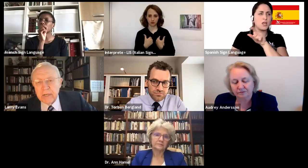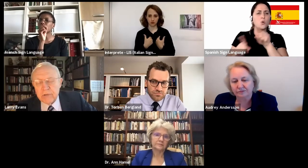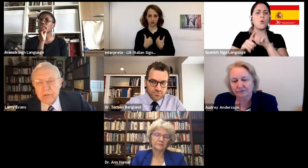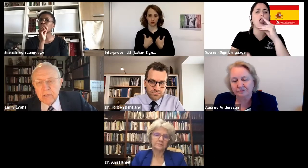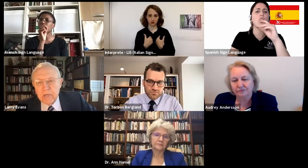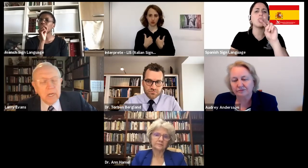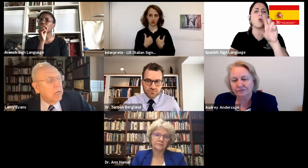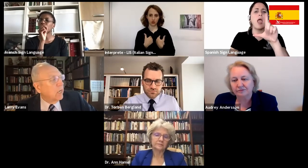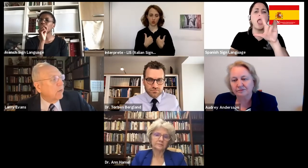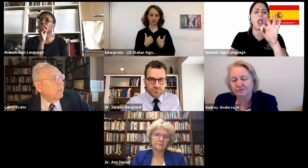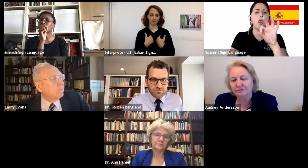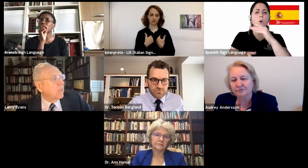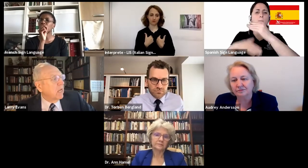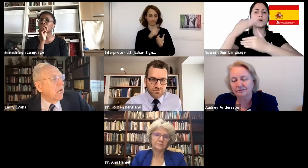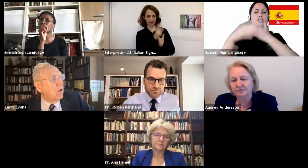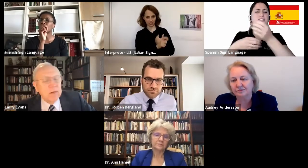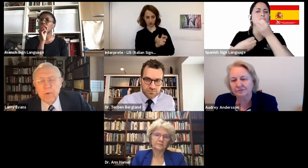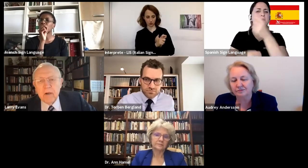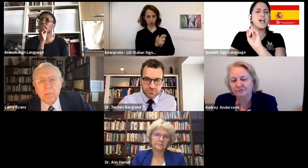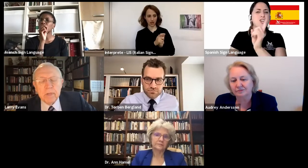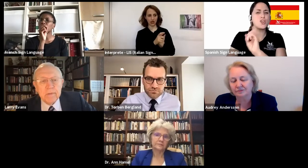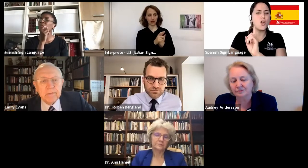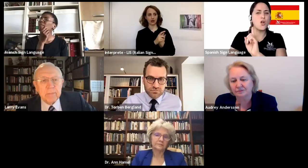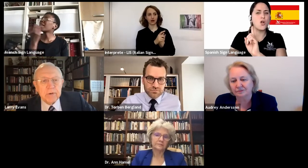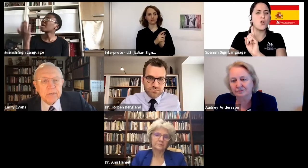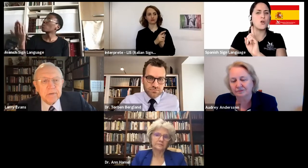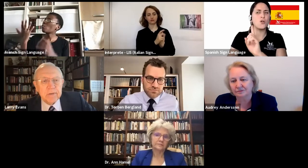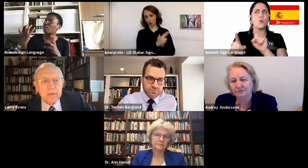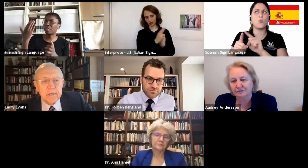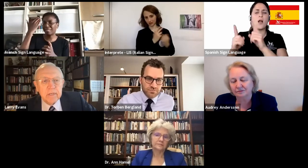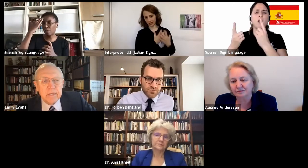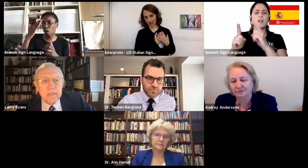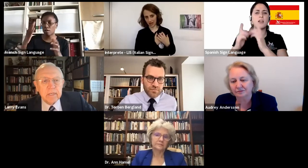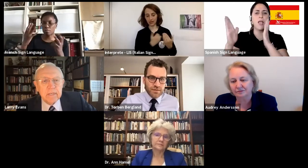stage? How can we help that person?